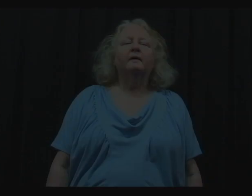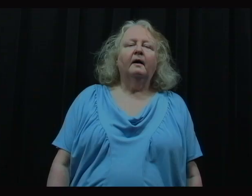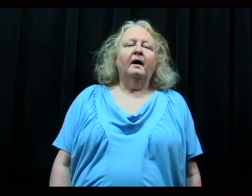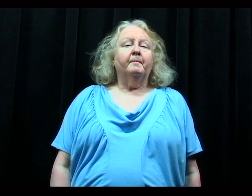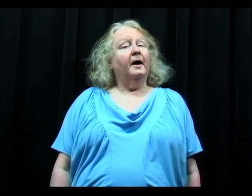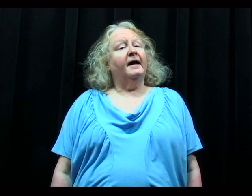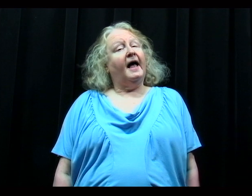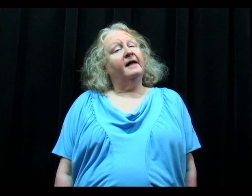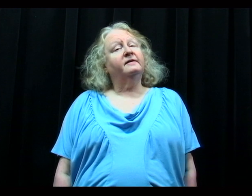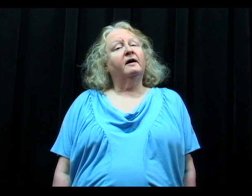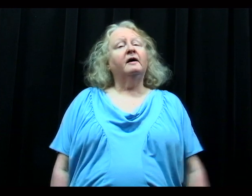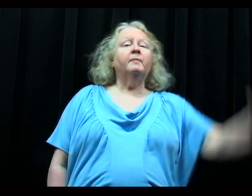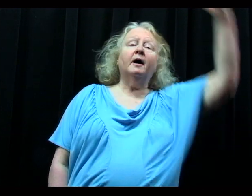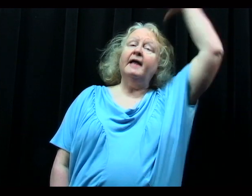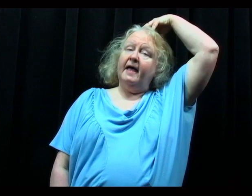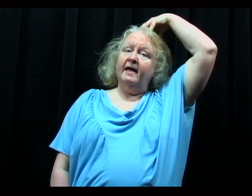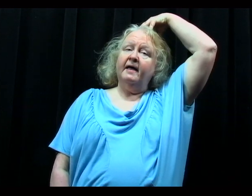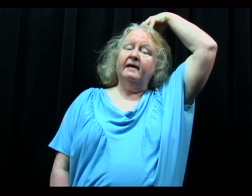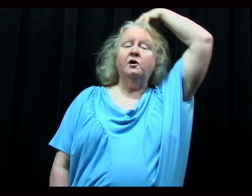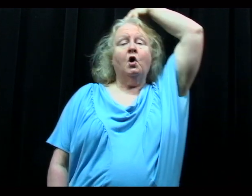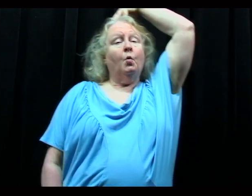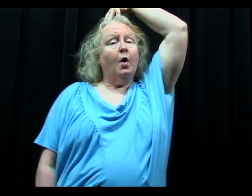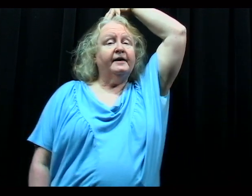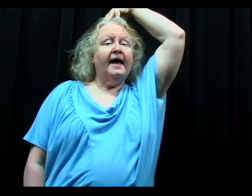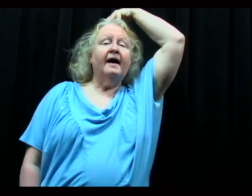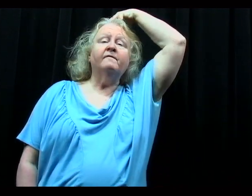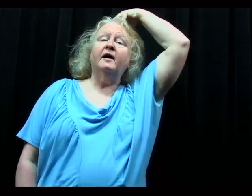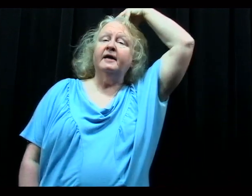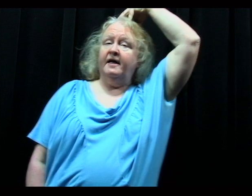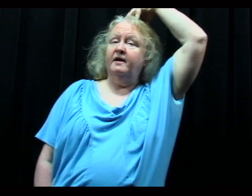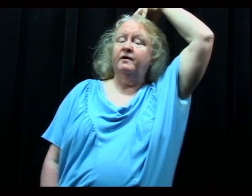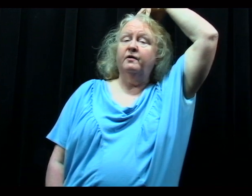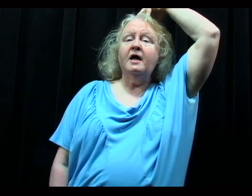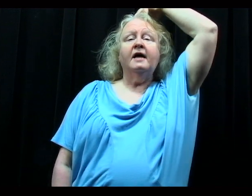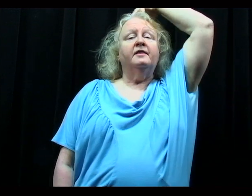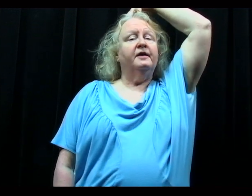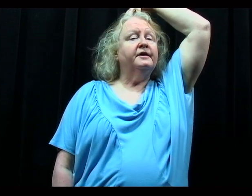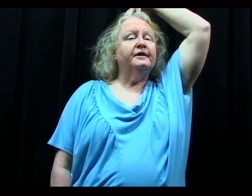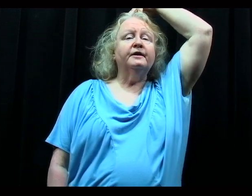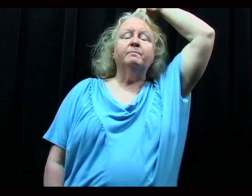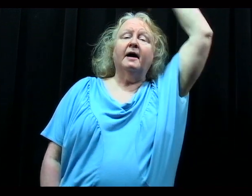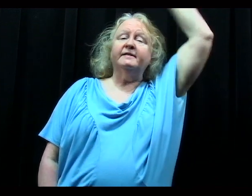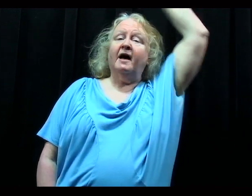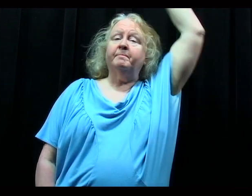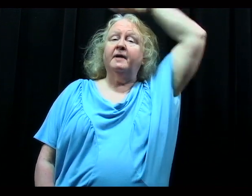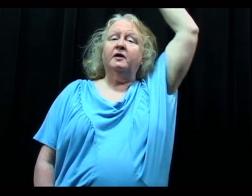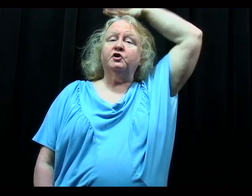My hand on my head, what have I here? This is my top-notcher,